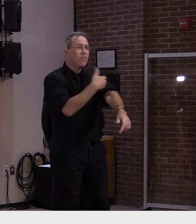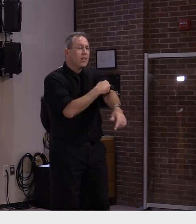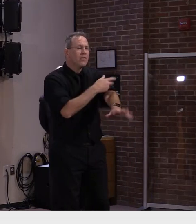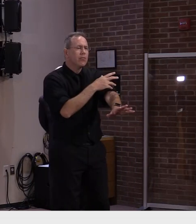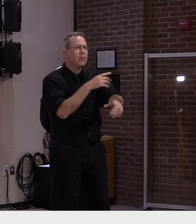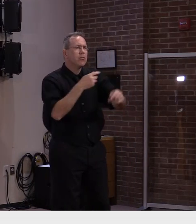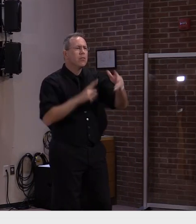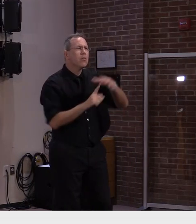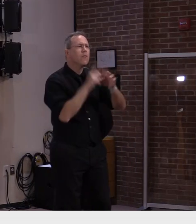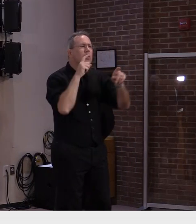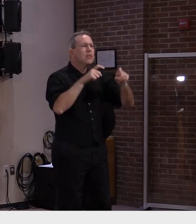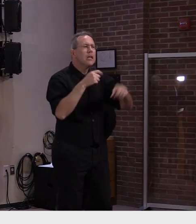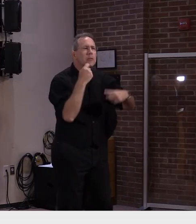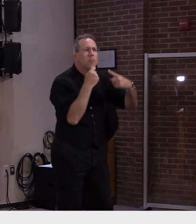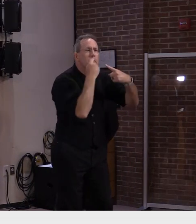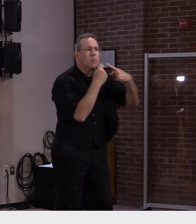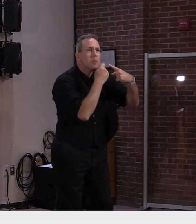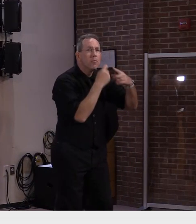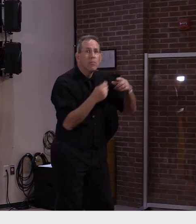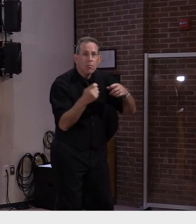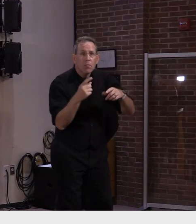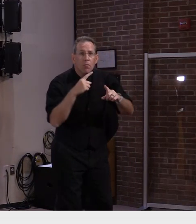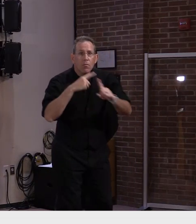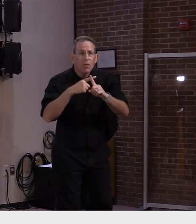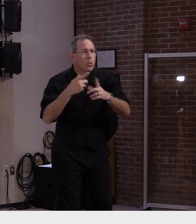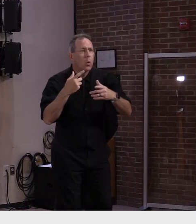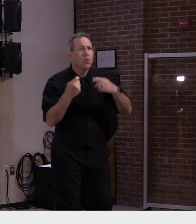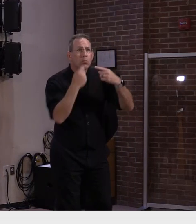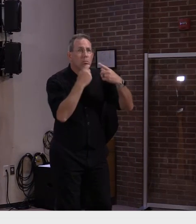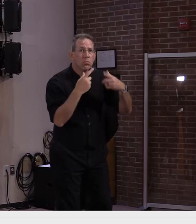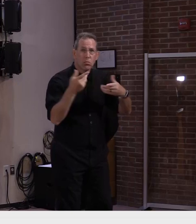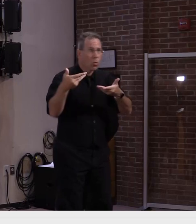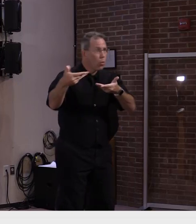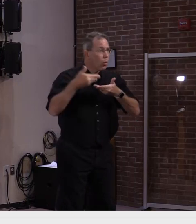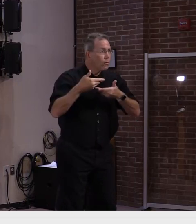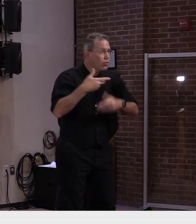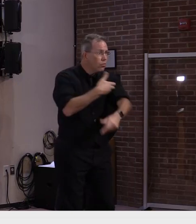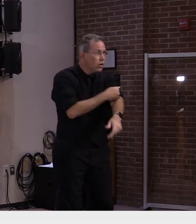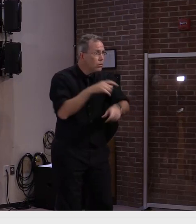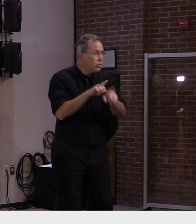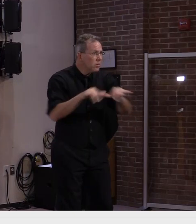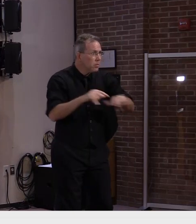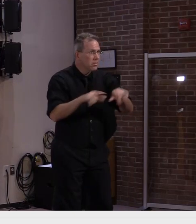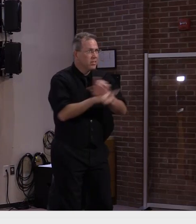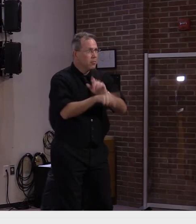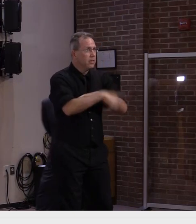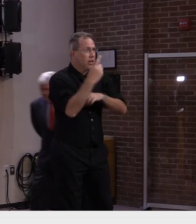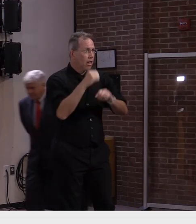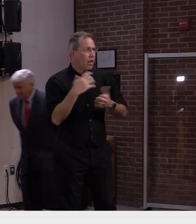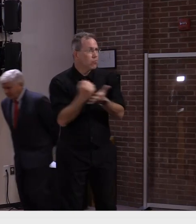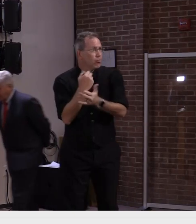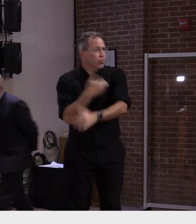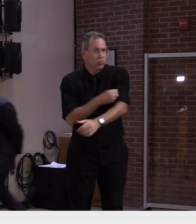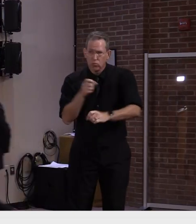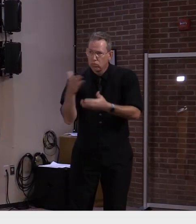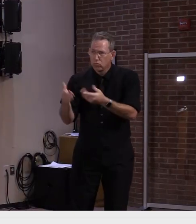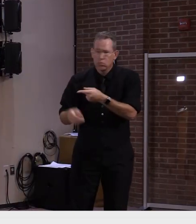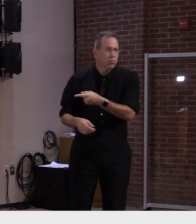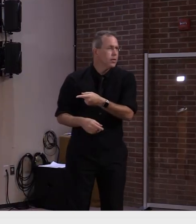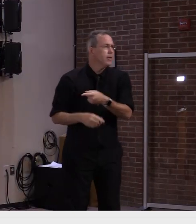all of our sites have been commingled, but that's that's our plan in the future. But I'll let Secretary Smith answer.